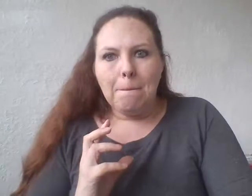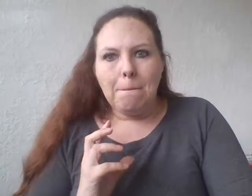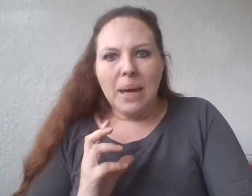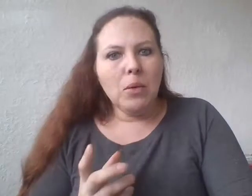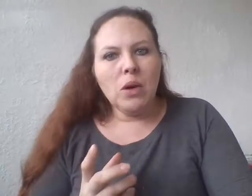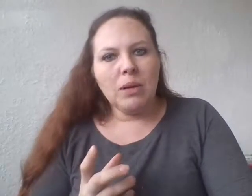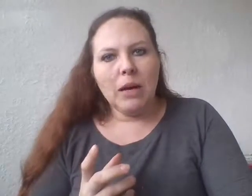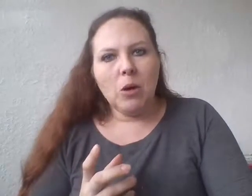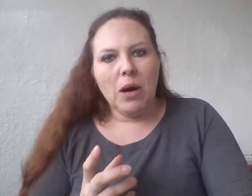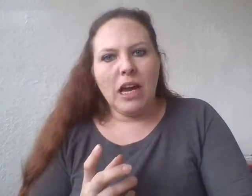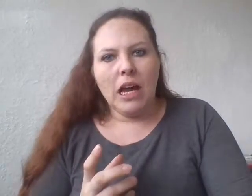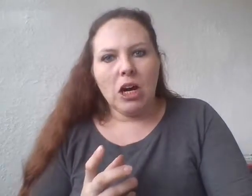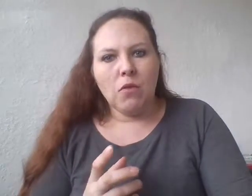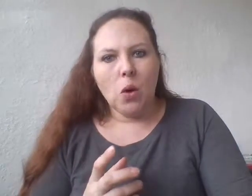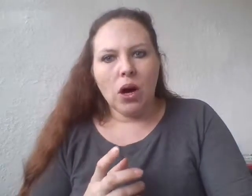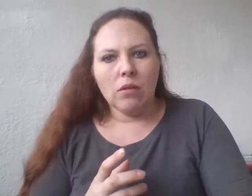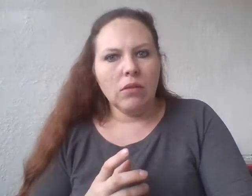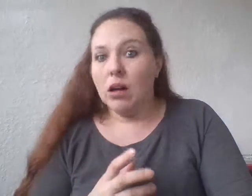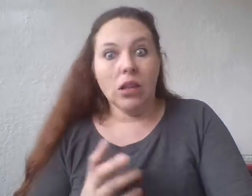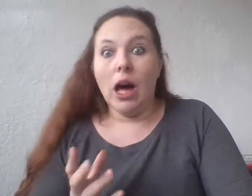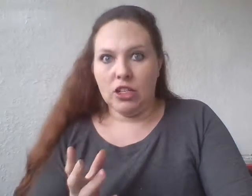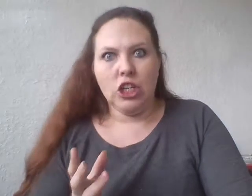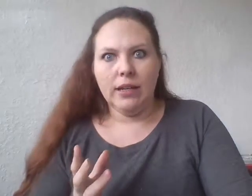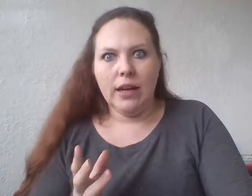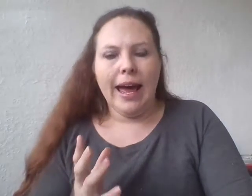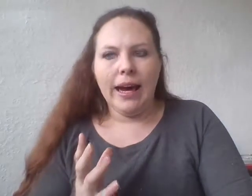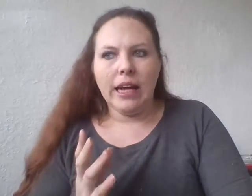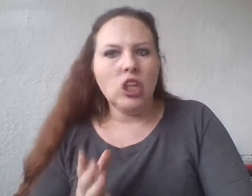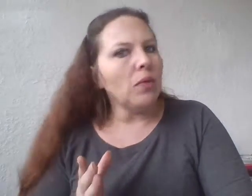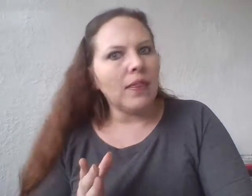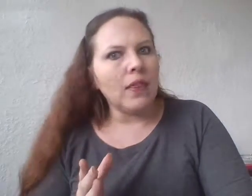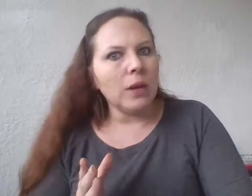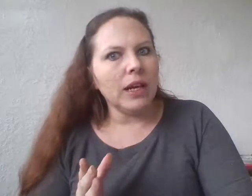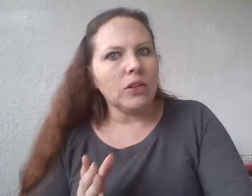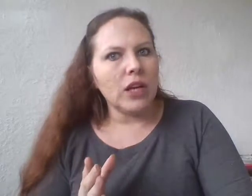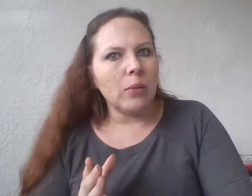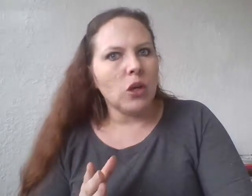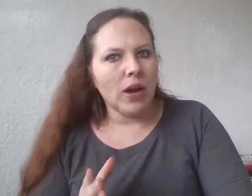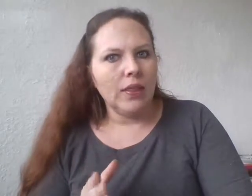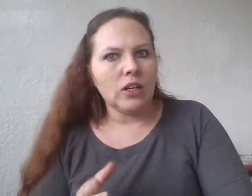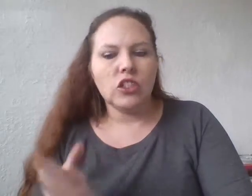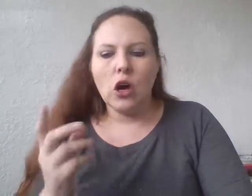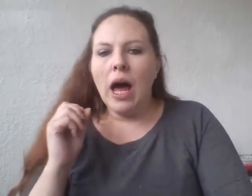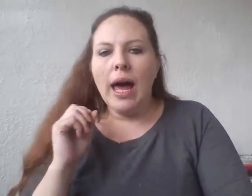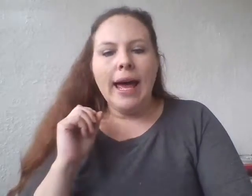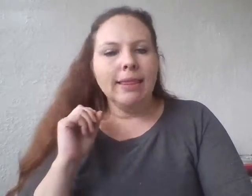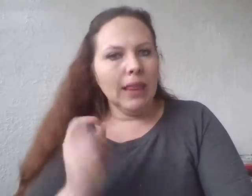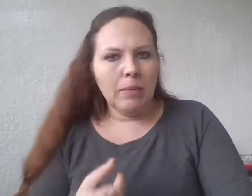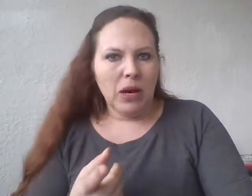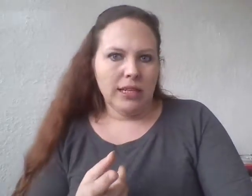People want to blame Obamacare for a lot of shit. And I don't think that they really understand what's going on there. So let me break it